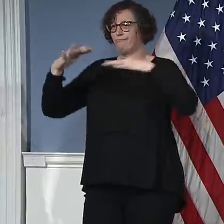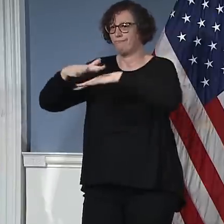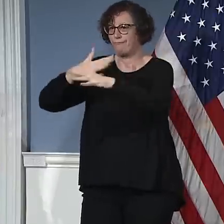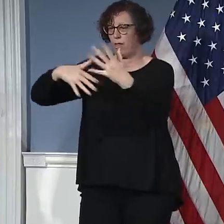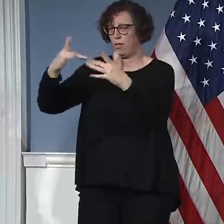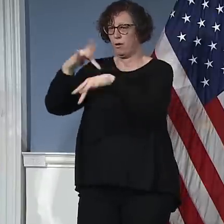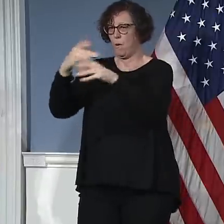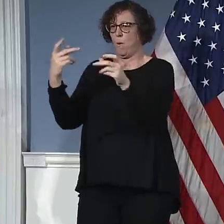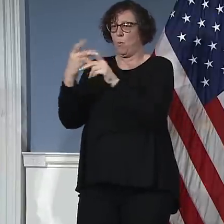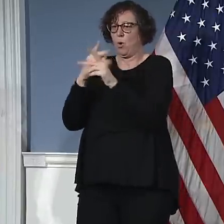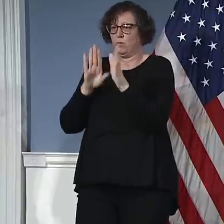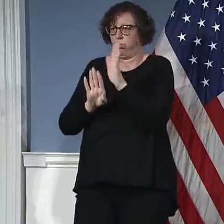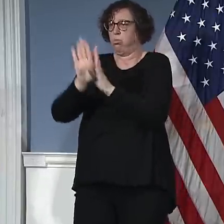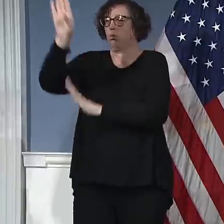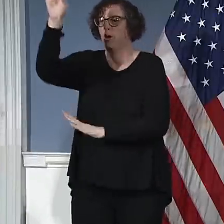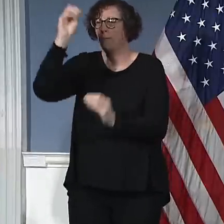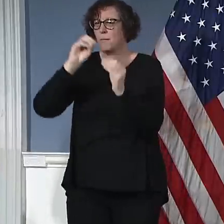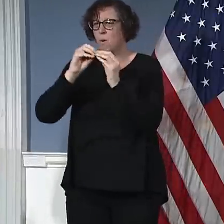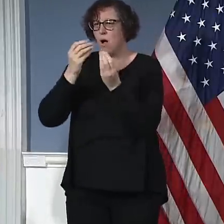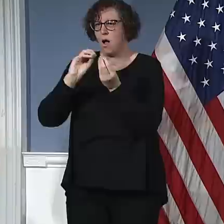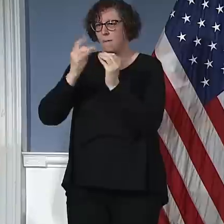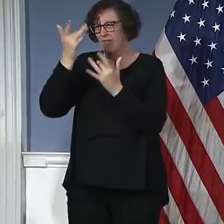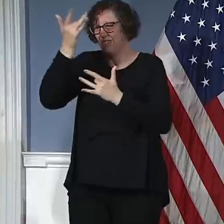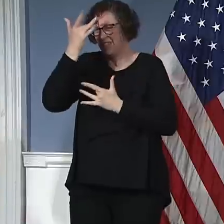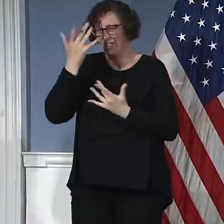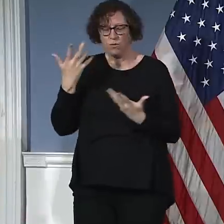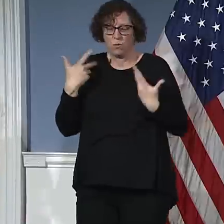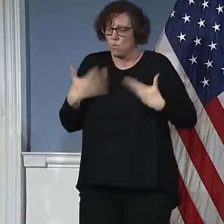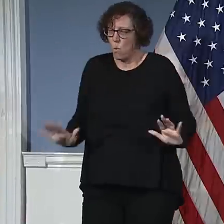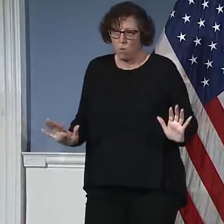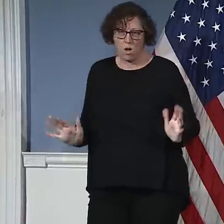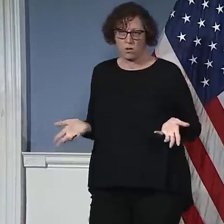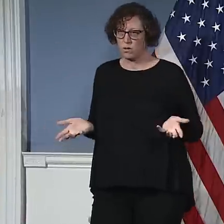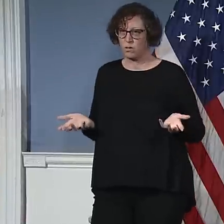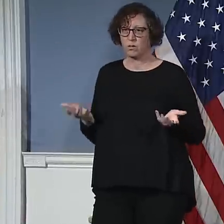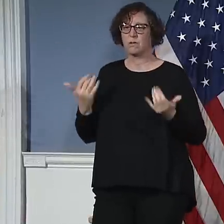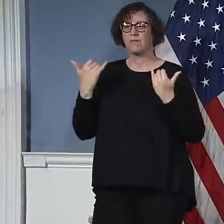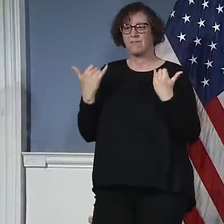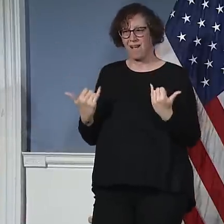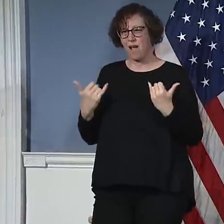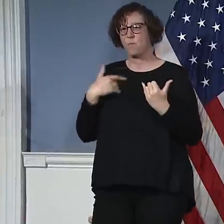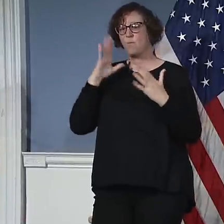where we think the focus should be because we can monitor and we can enforce properly.